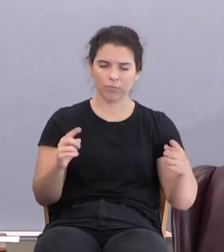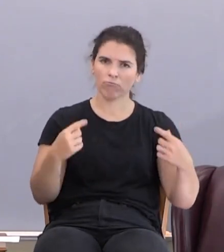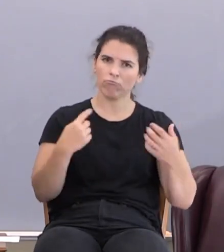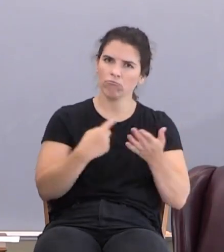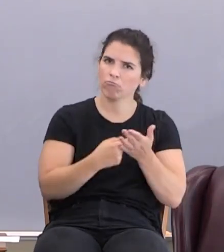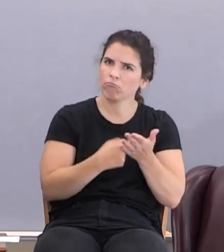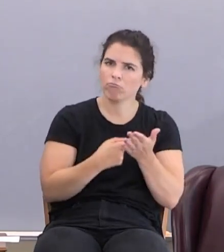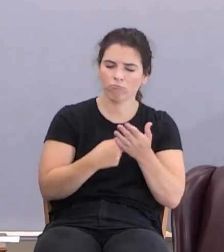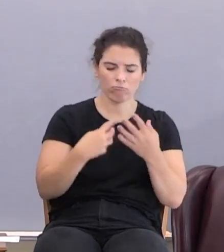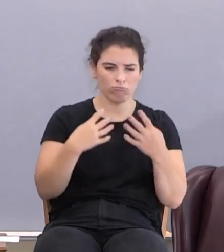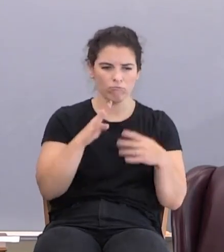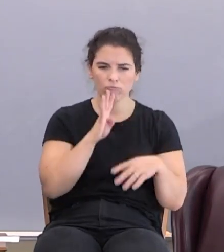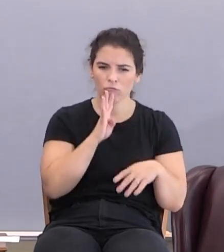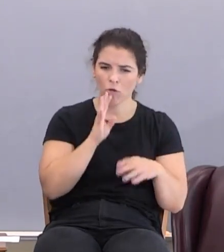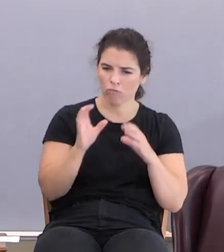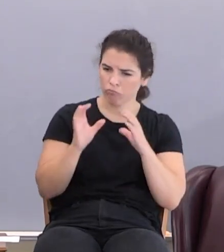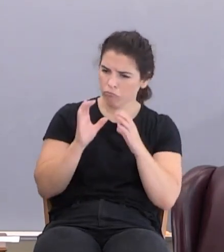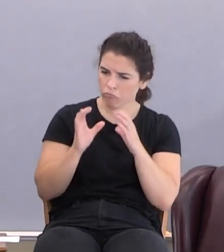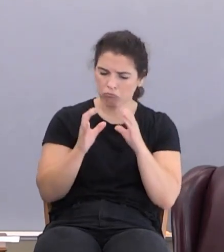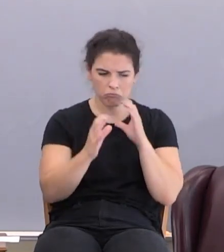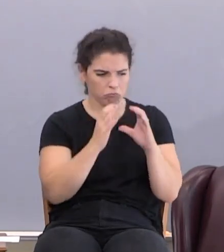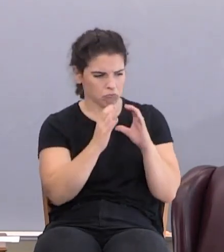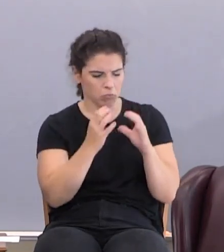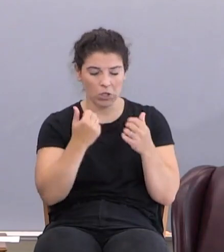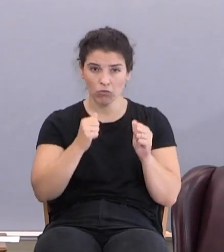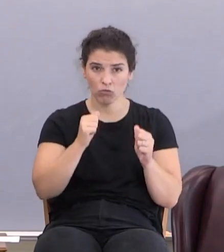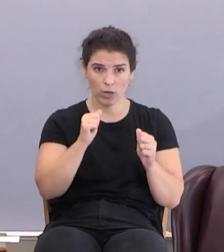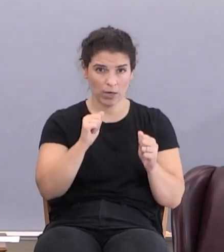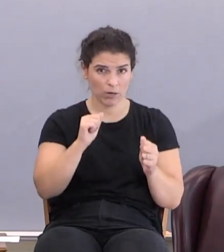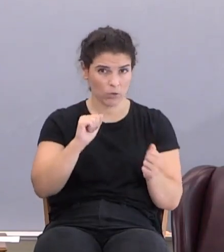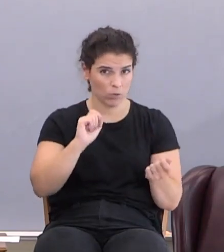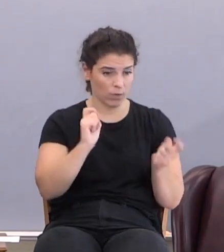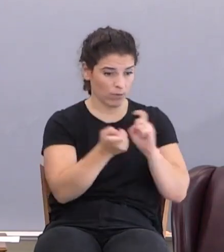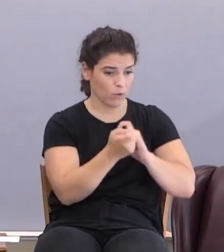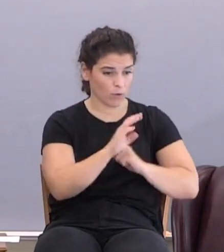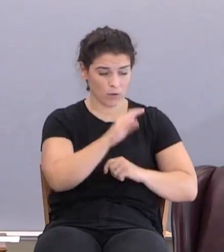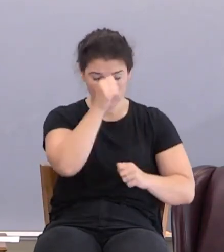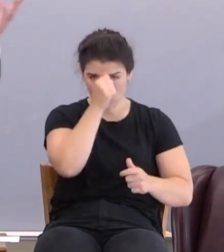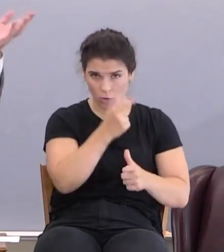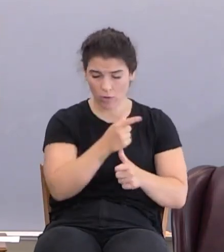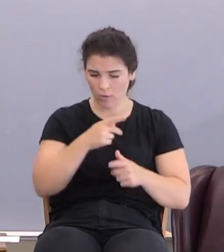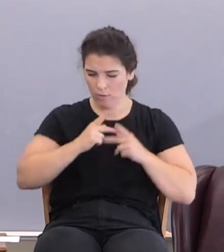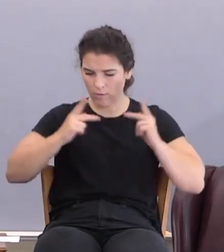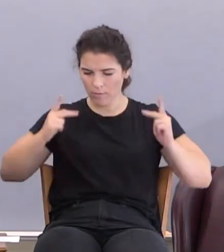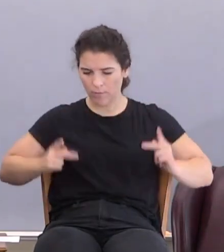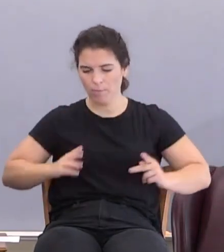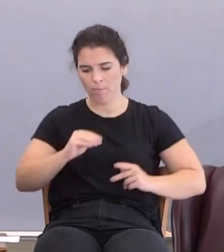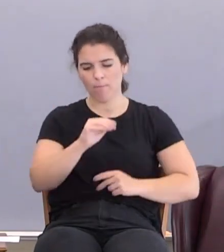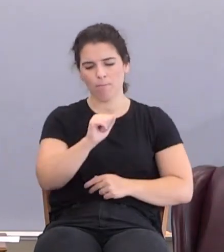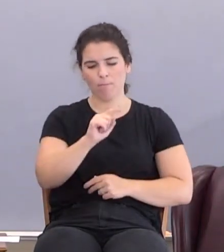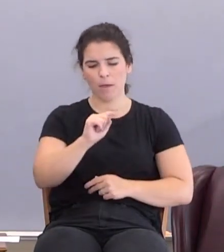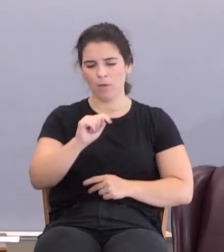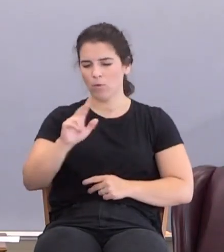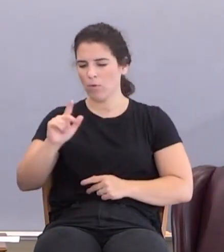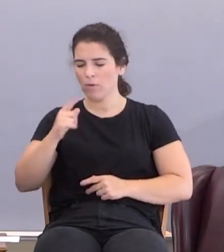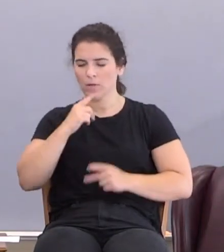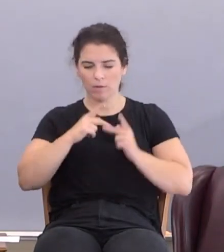Cain's going to try to convert his brother. Matthew 23 says that the Pharisees come to his land and sea to convert one person.